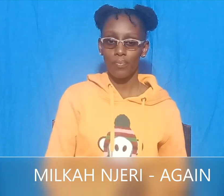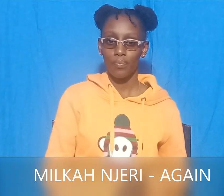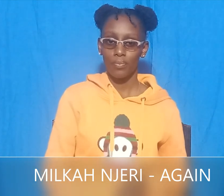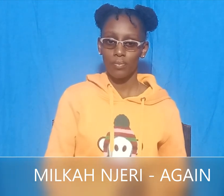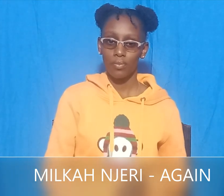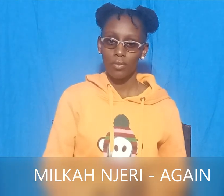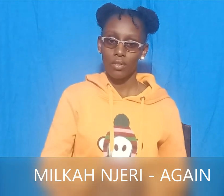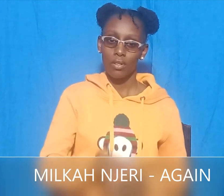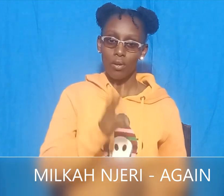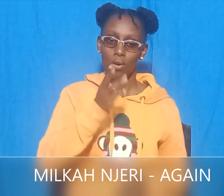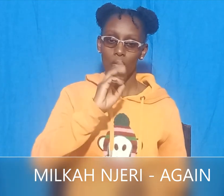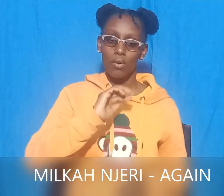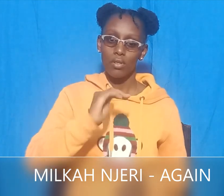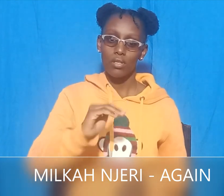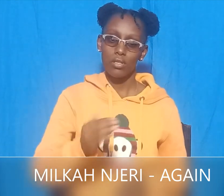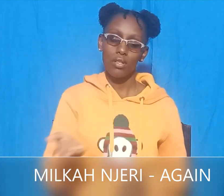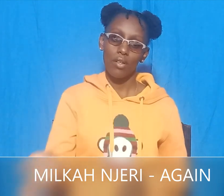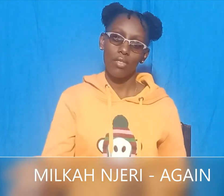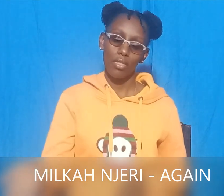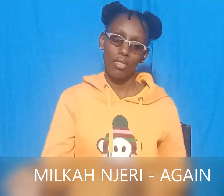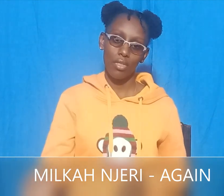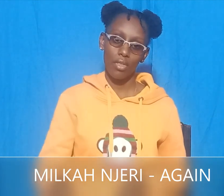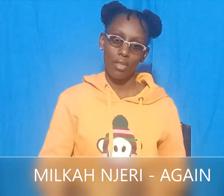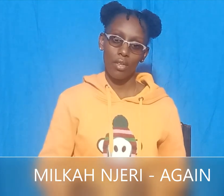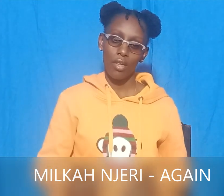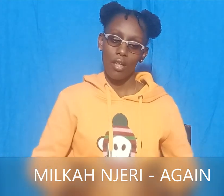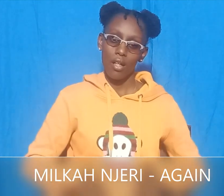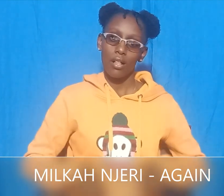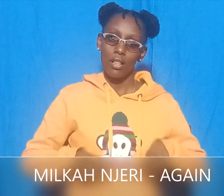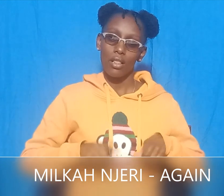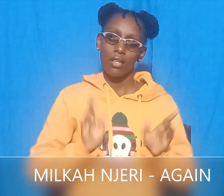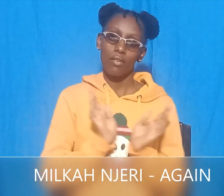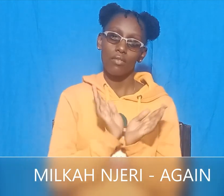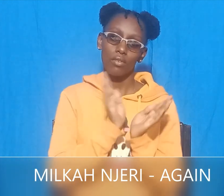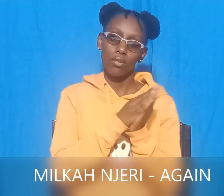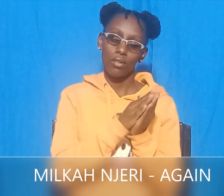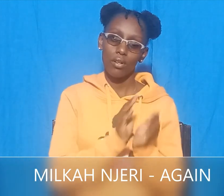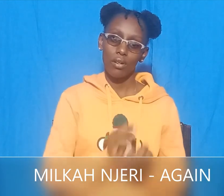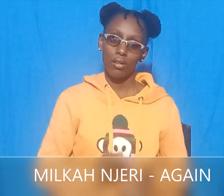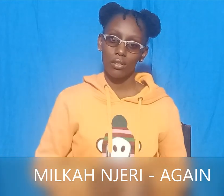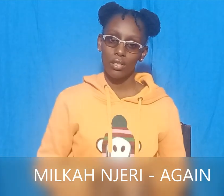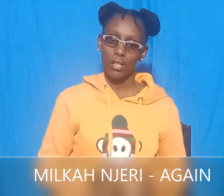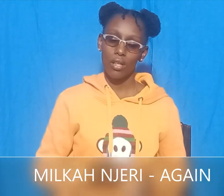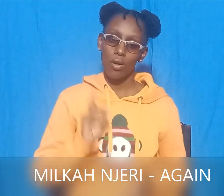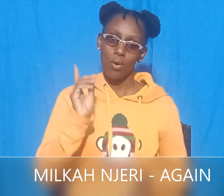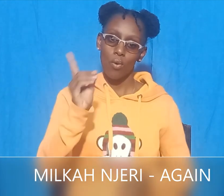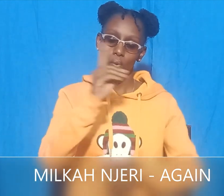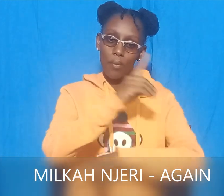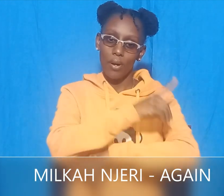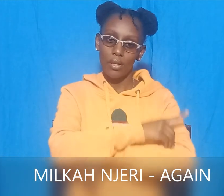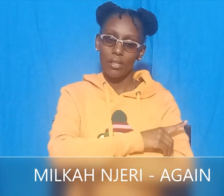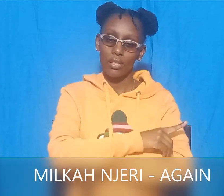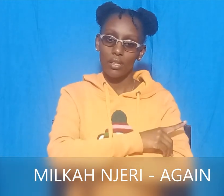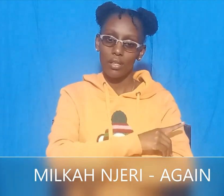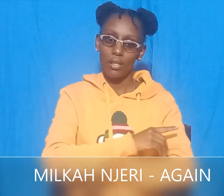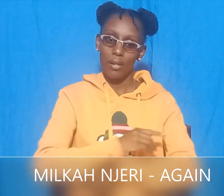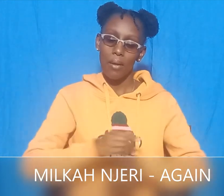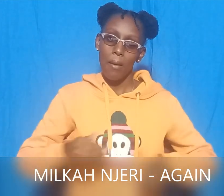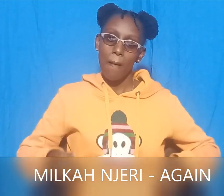in the ocean. Now, there lived a crocodile. One day, the monkey threw